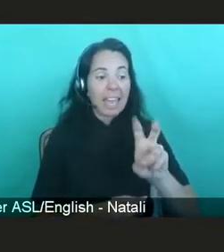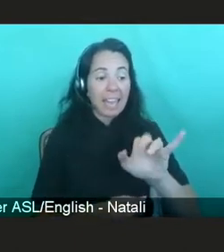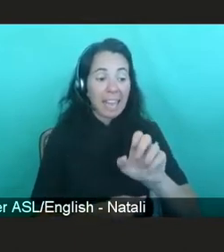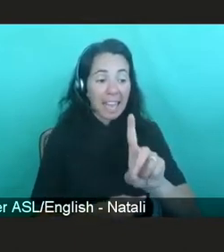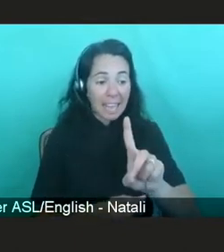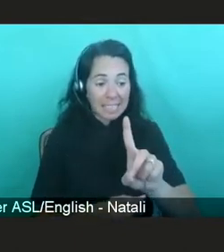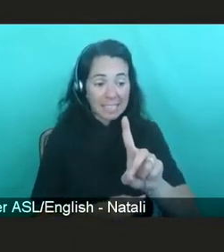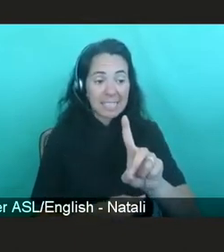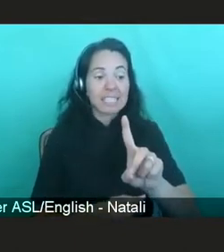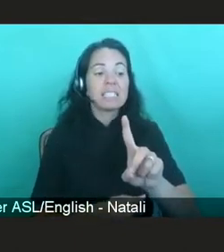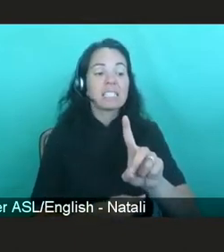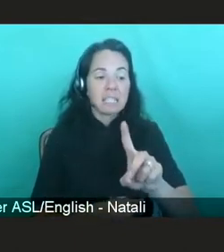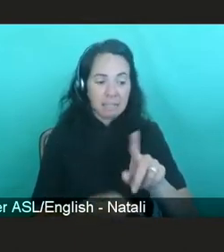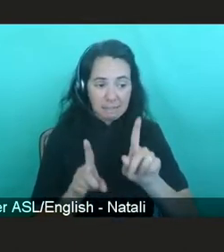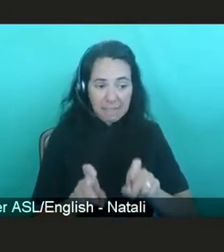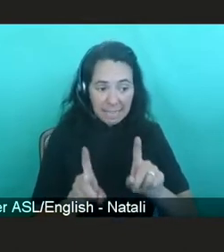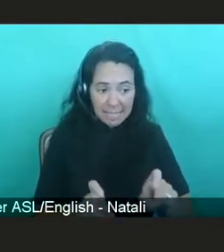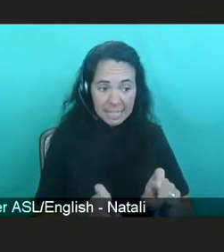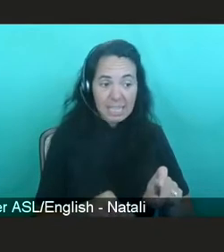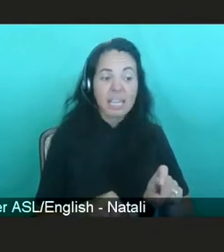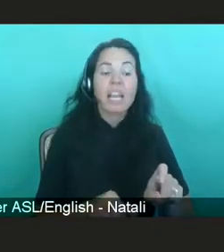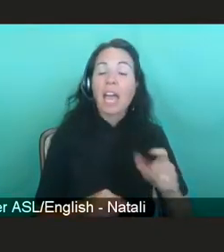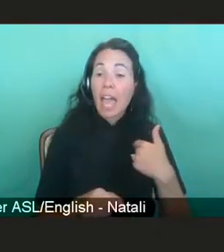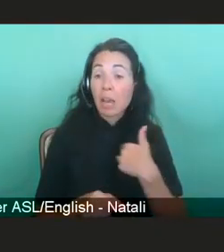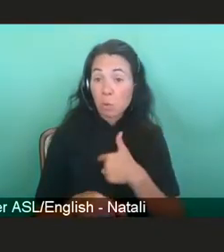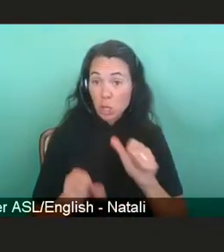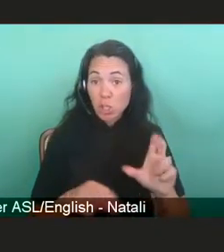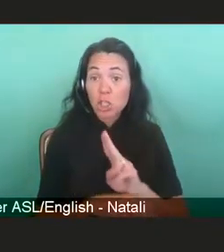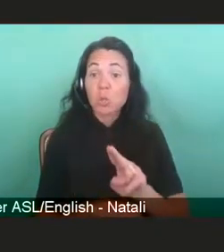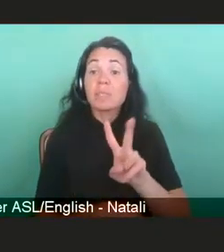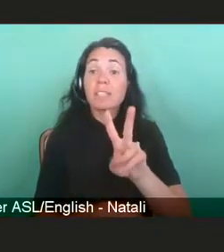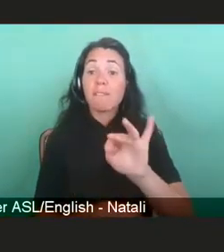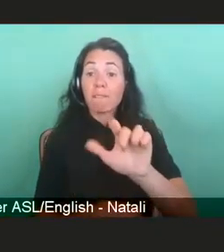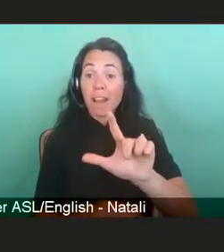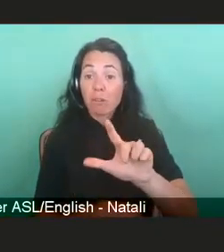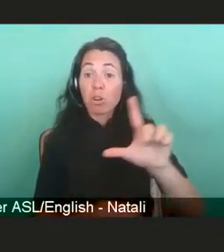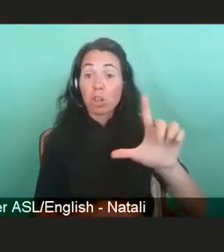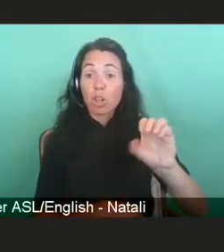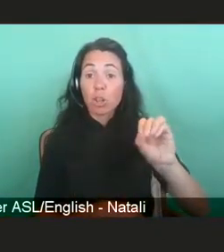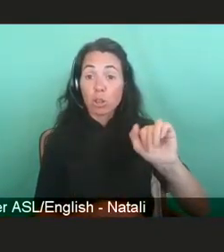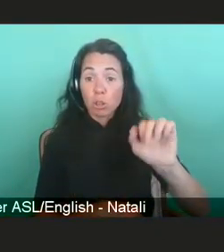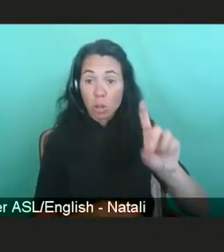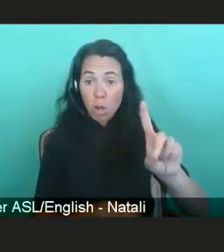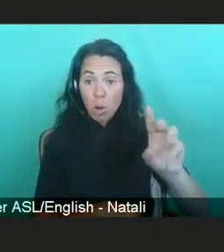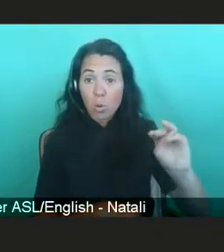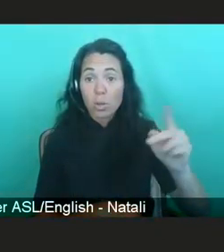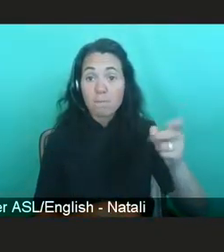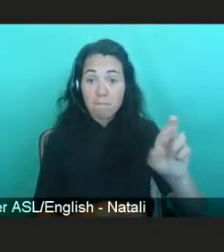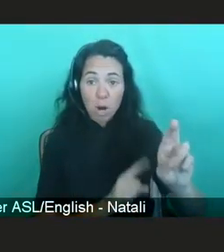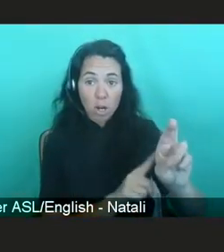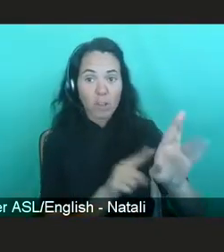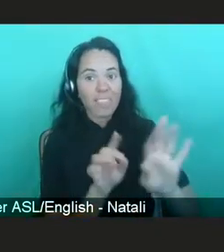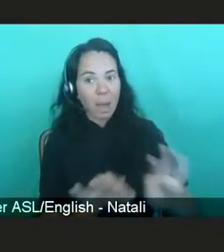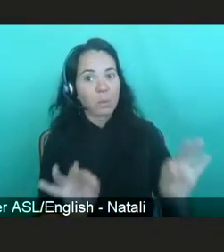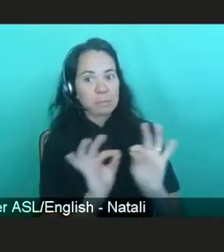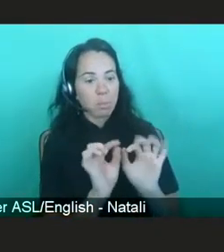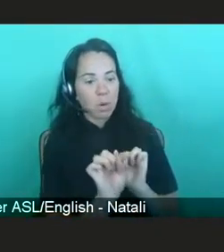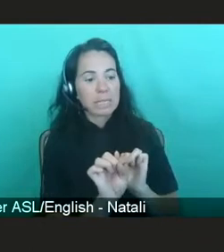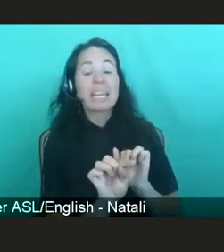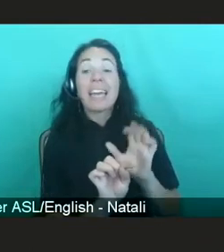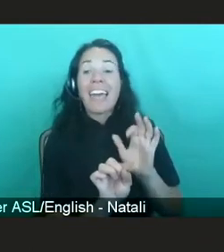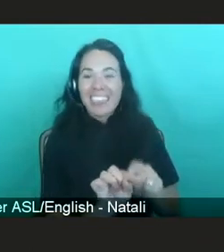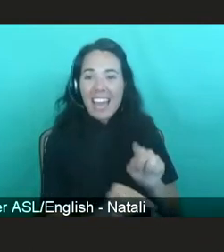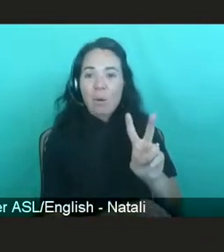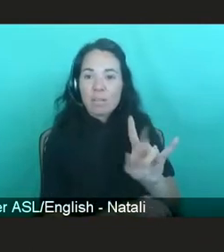look at that. And though you would then be able to use the viral load marker as, you know, at the moment that was the, quote, it's the virus, stupid.